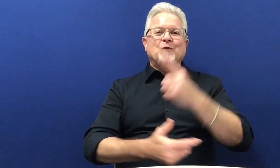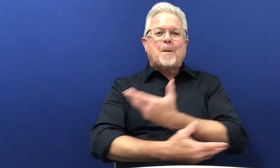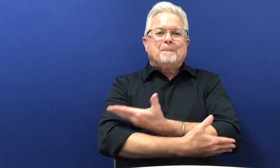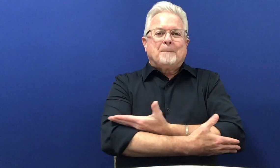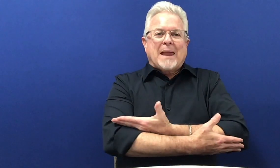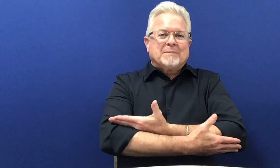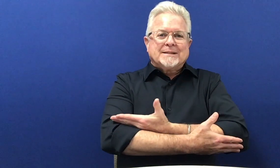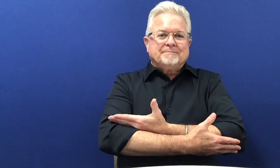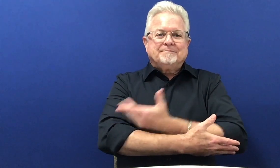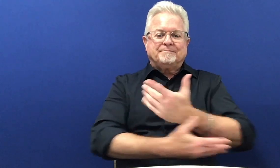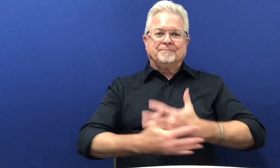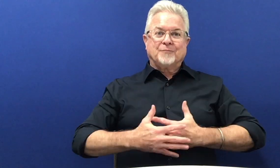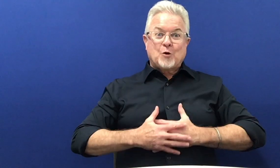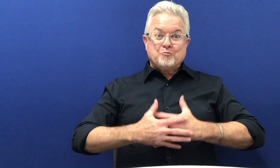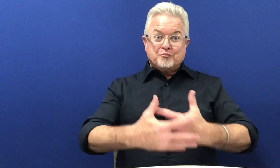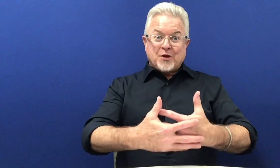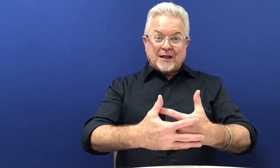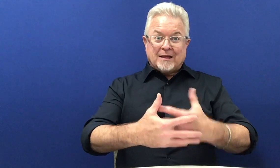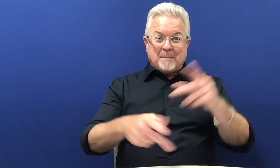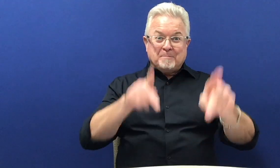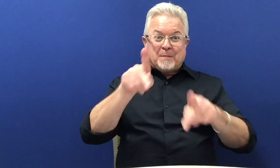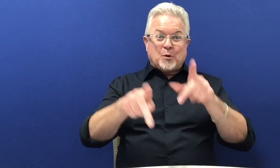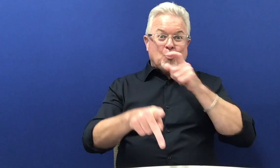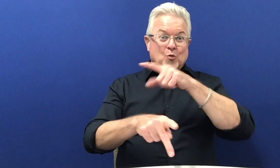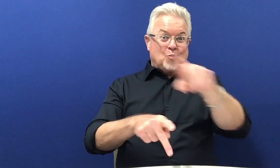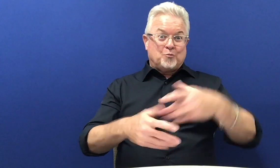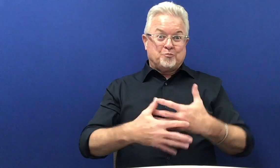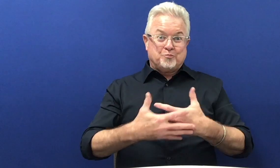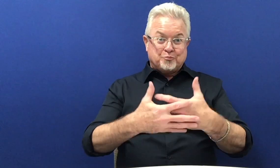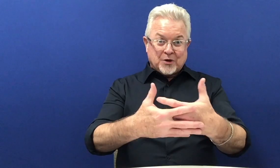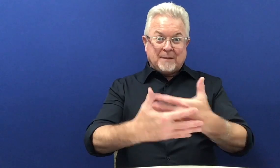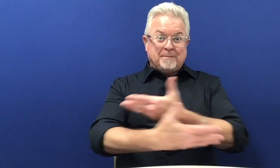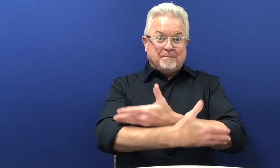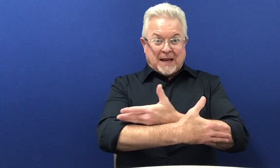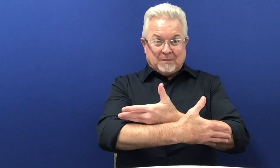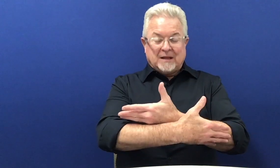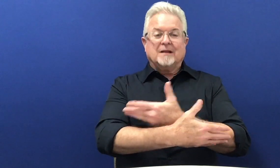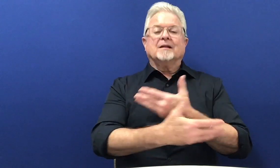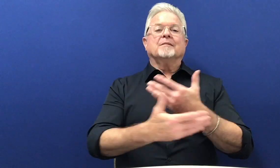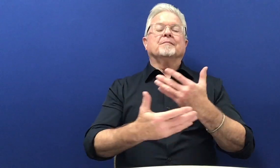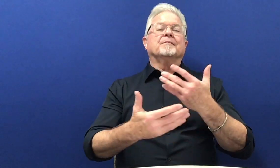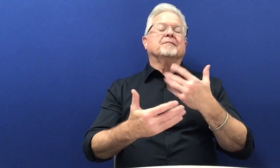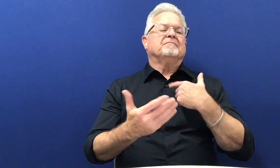The third grouping is for infants or members of our community who are pregnant.